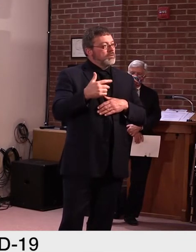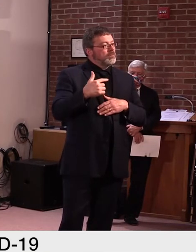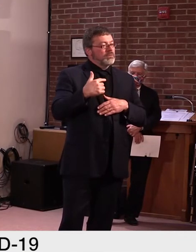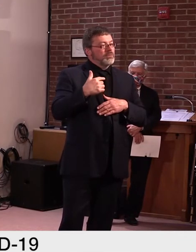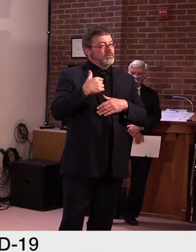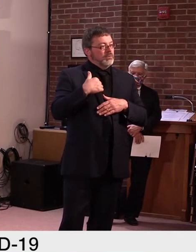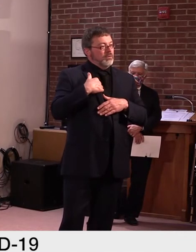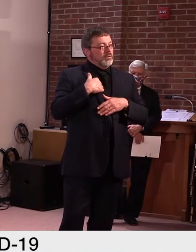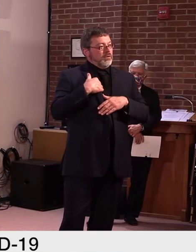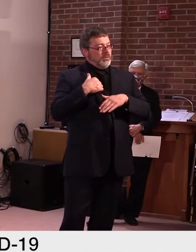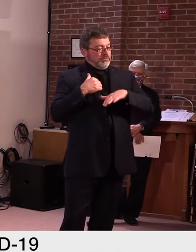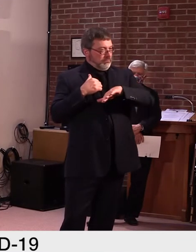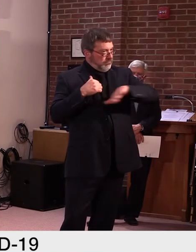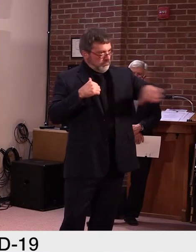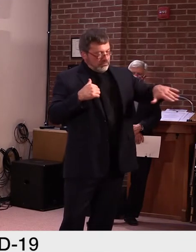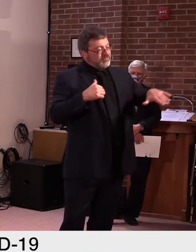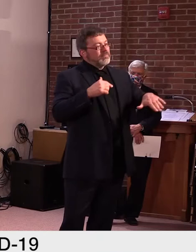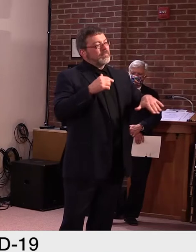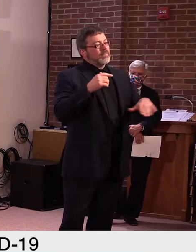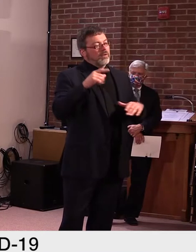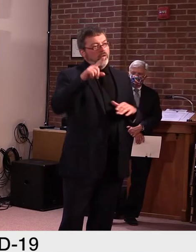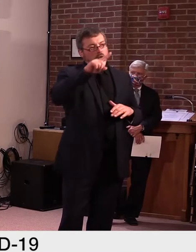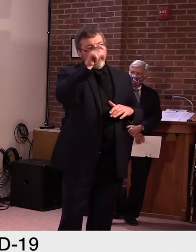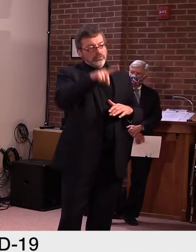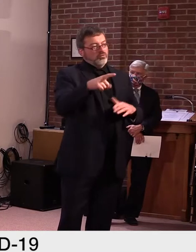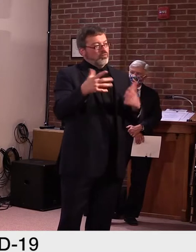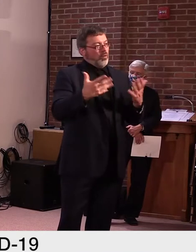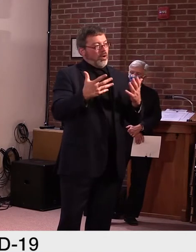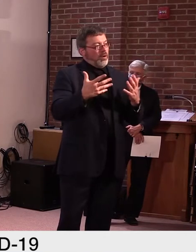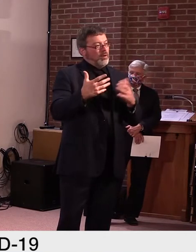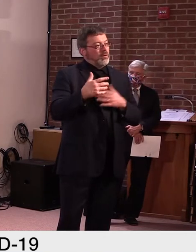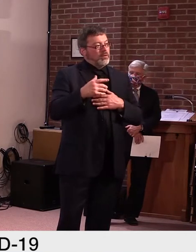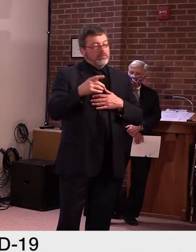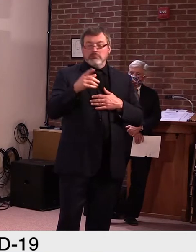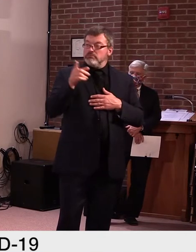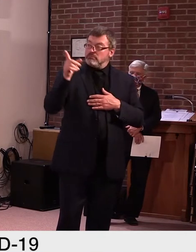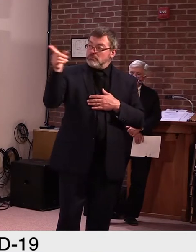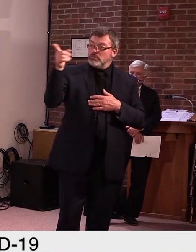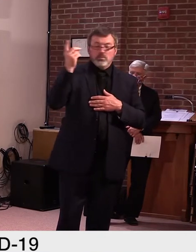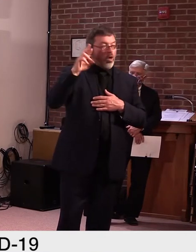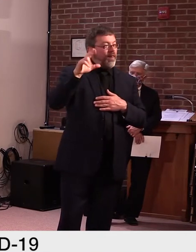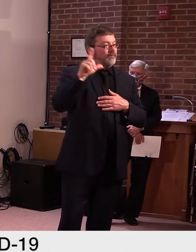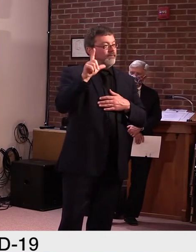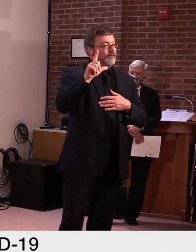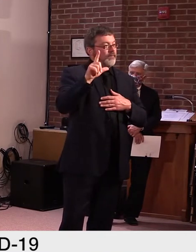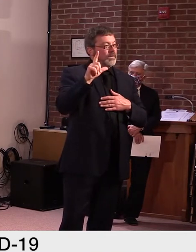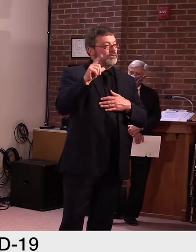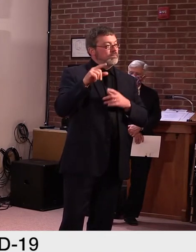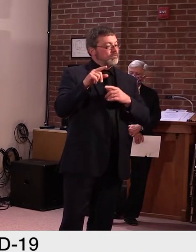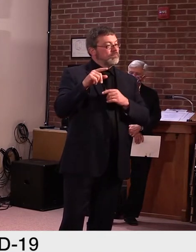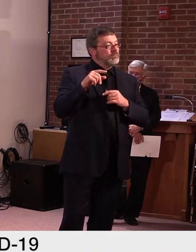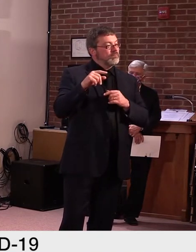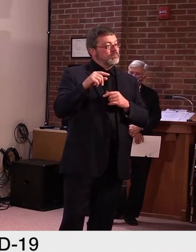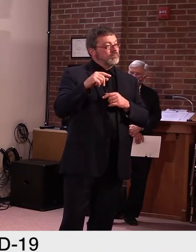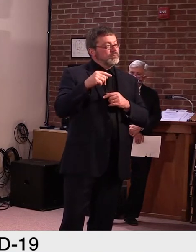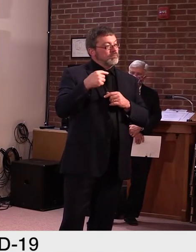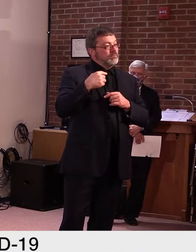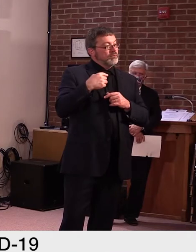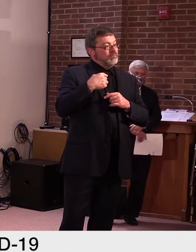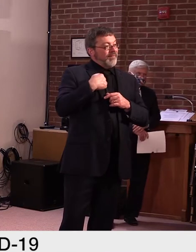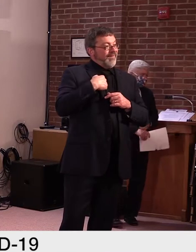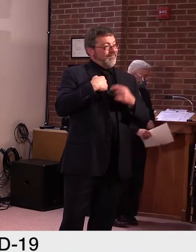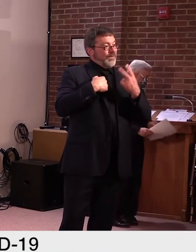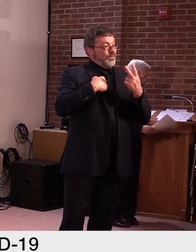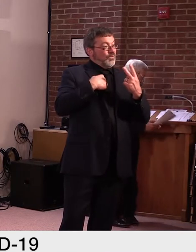here's a question for Dr. Levine. Um, as we know, two students at CrossFit Brook Middle School in Duxbury